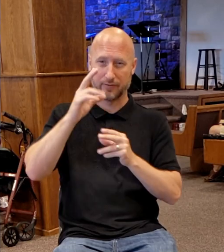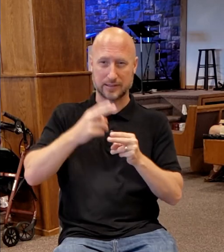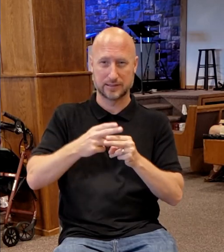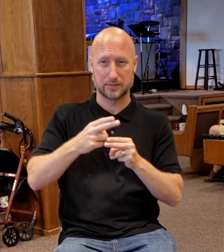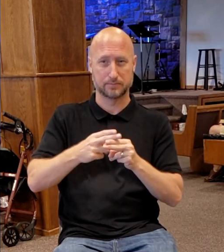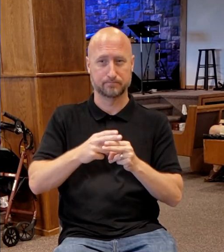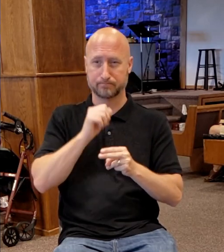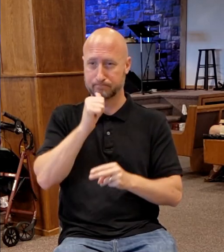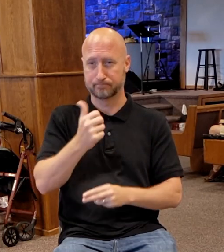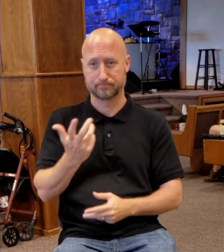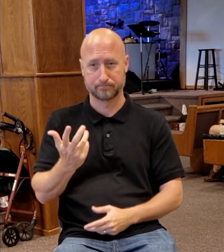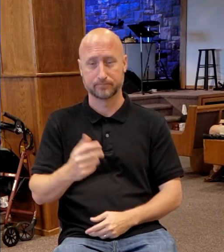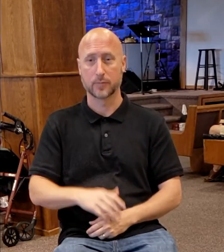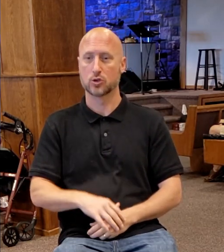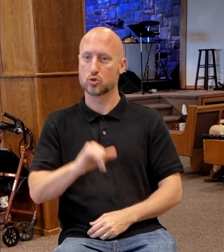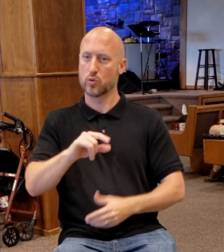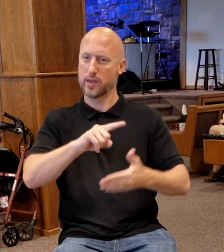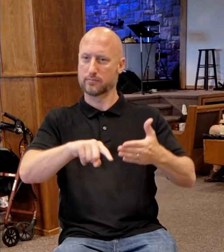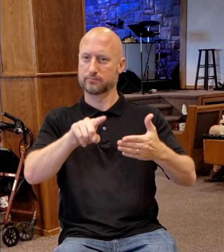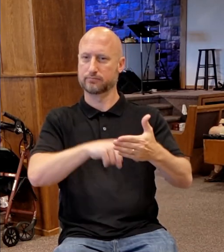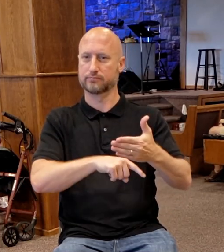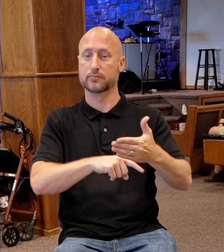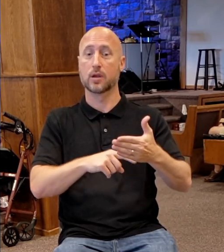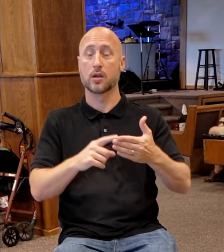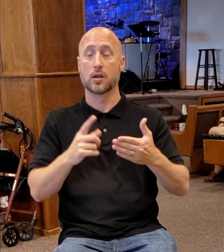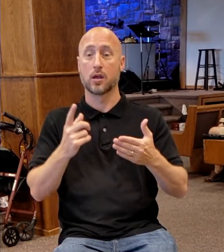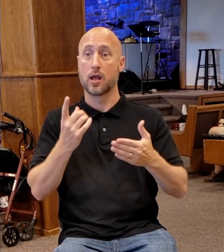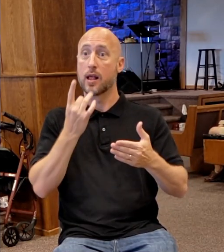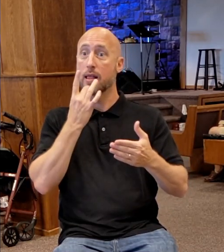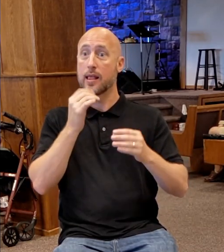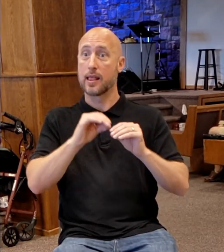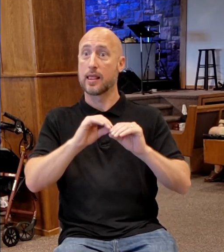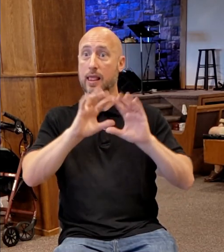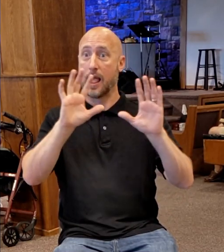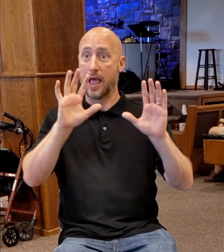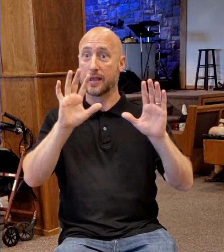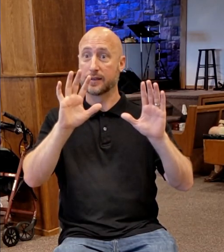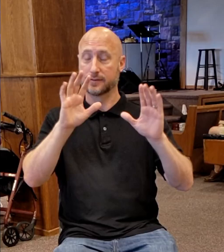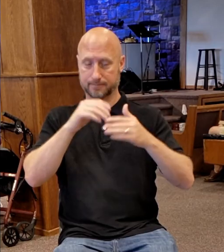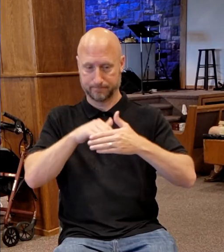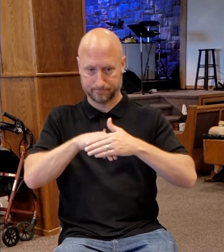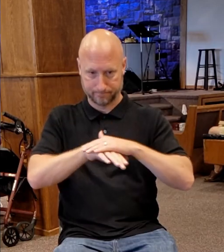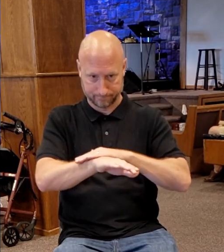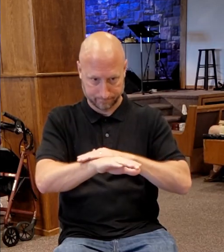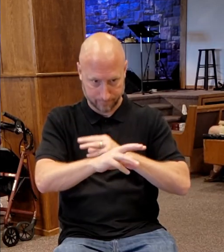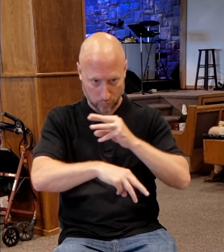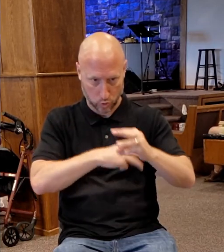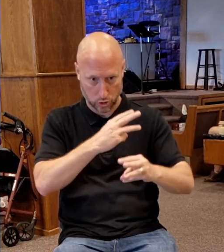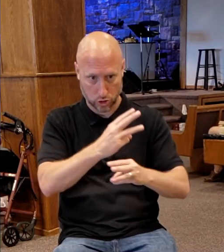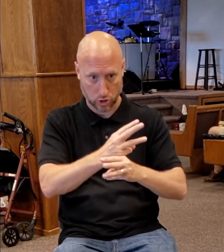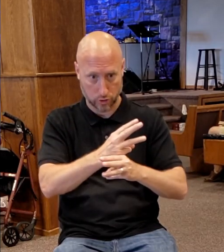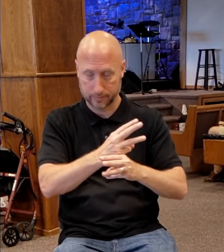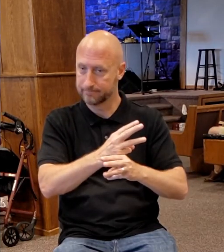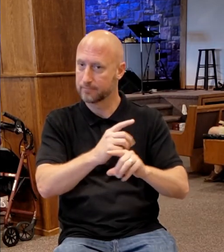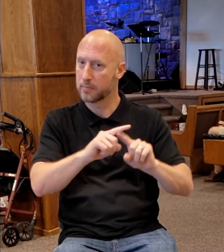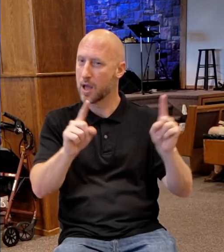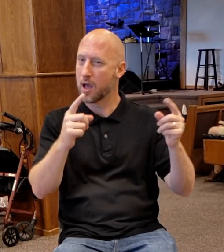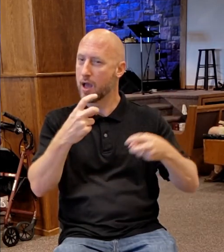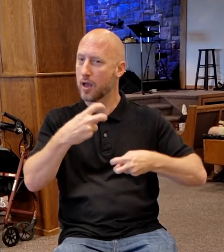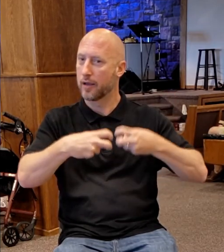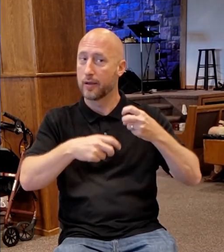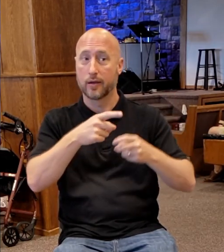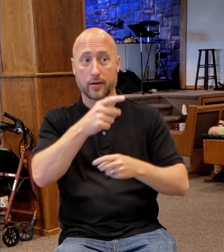this is the condemnation that light is come into the world and men loved darkness